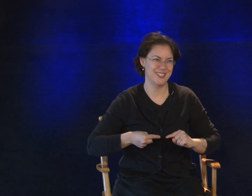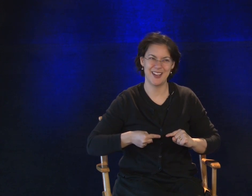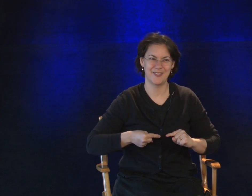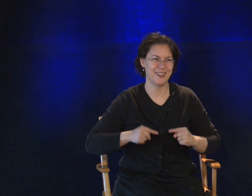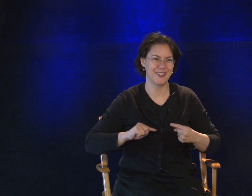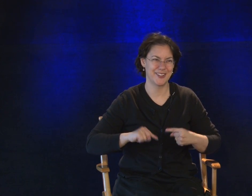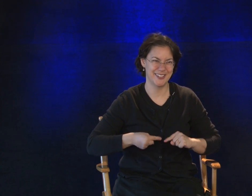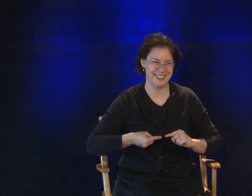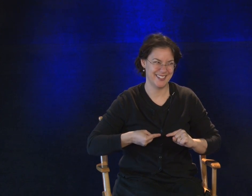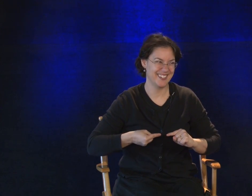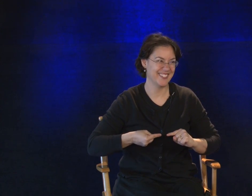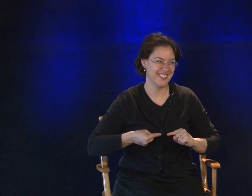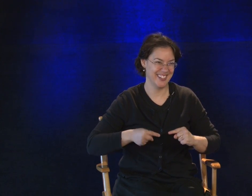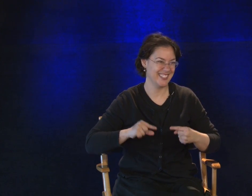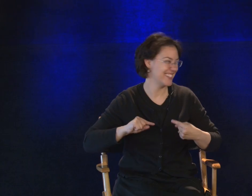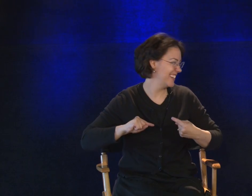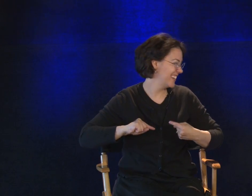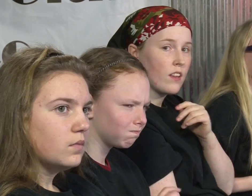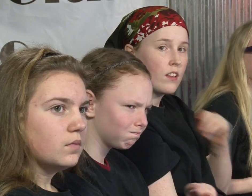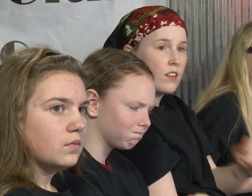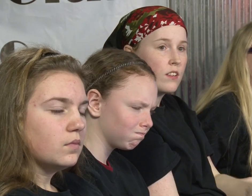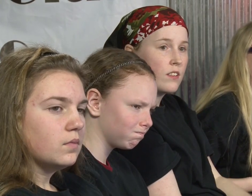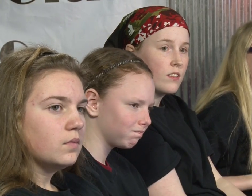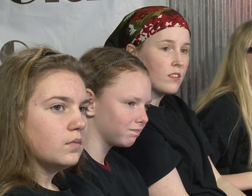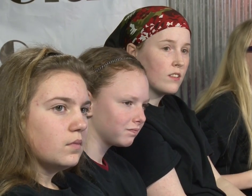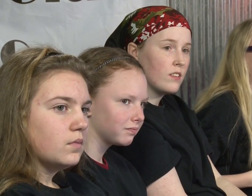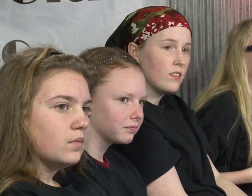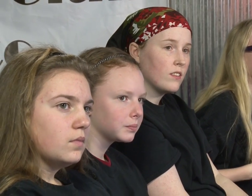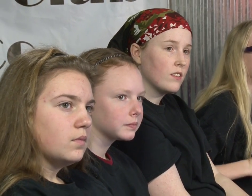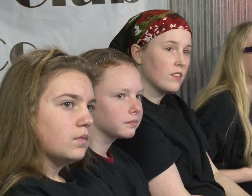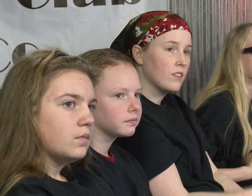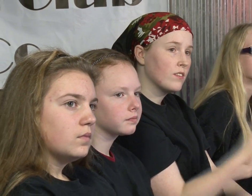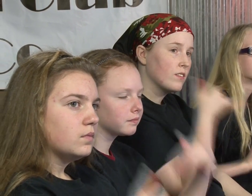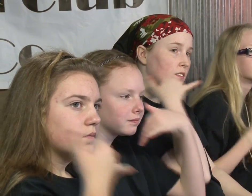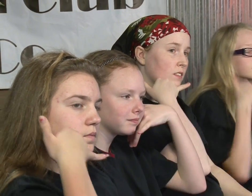Not fun to hurt is it? Right. Hurt. Telephone.